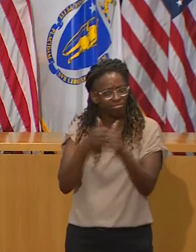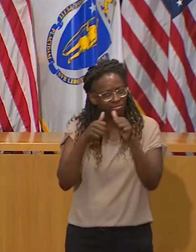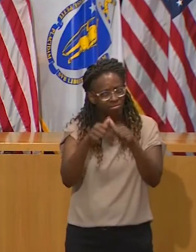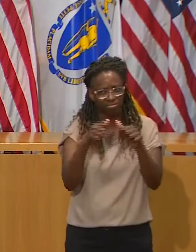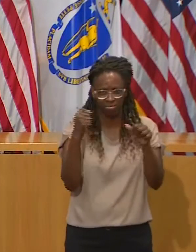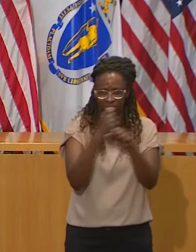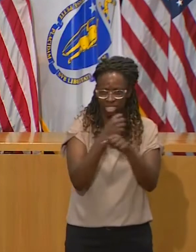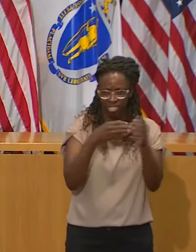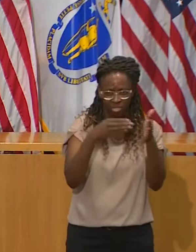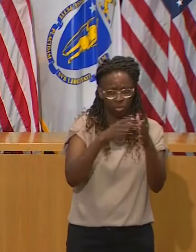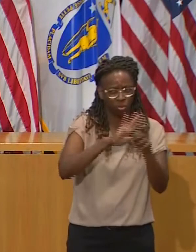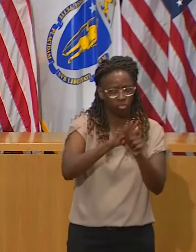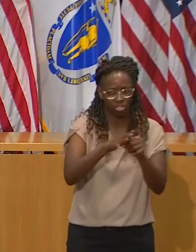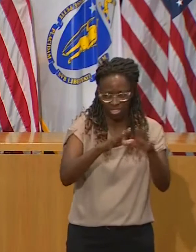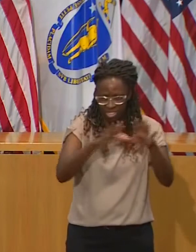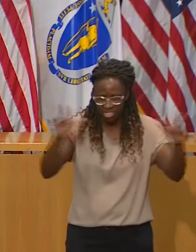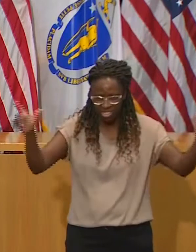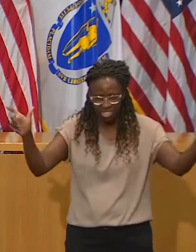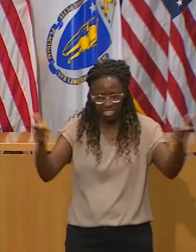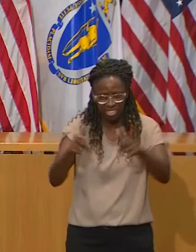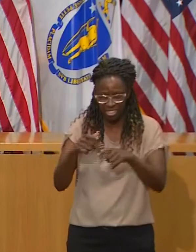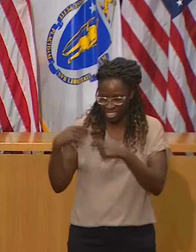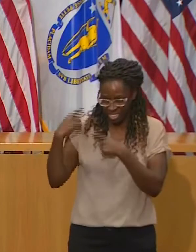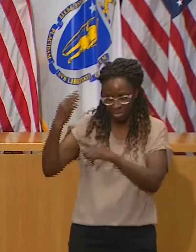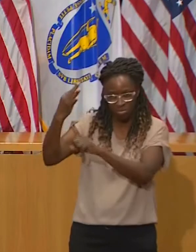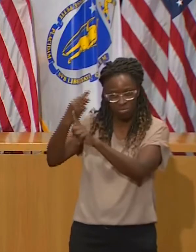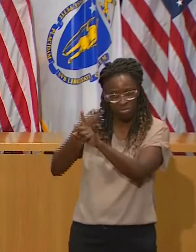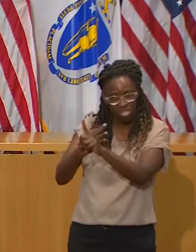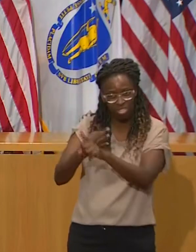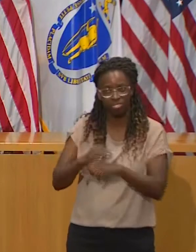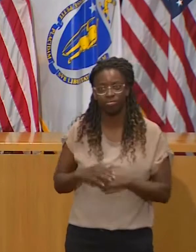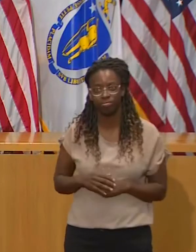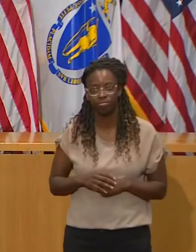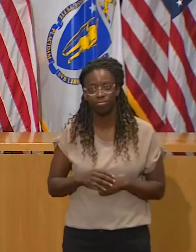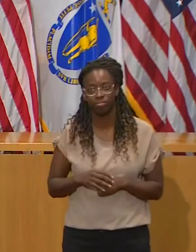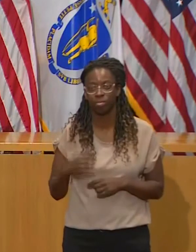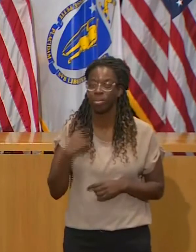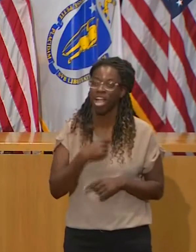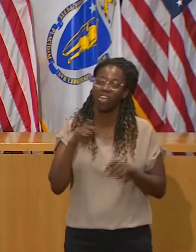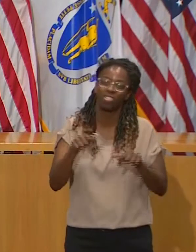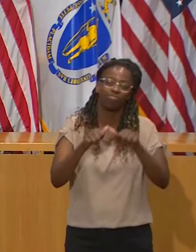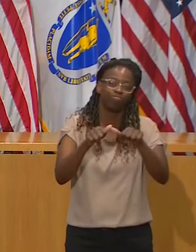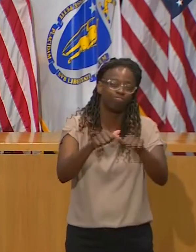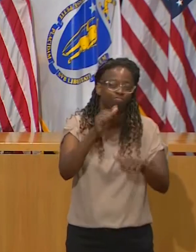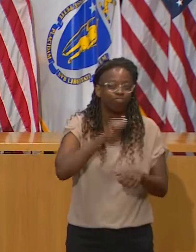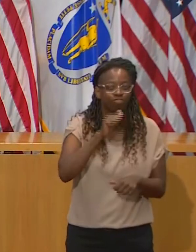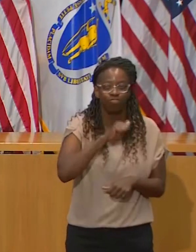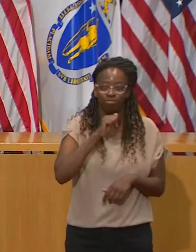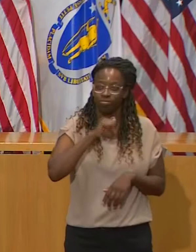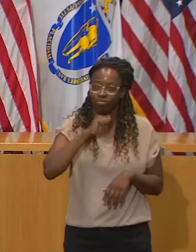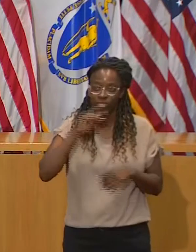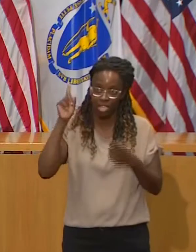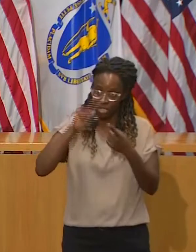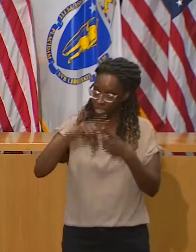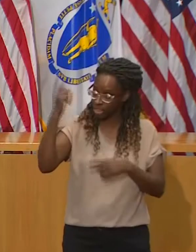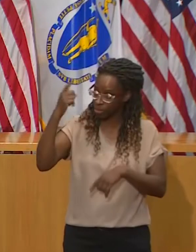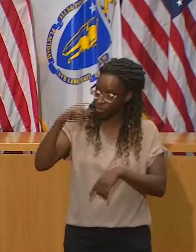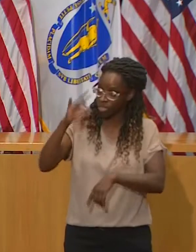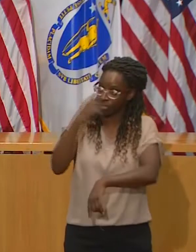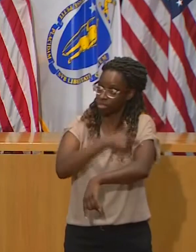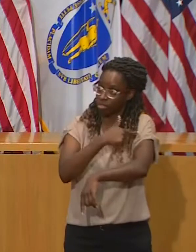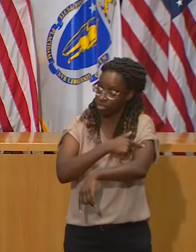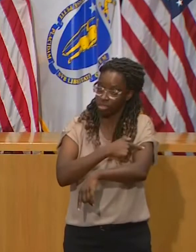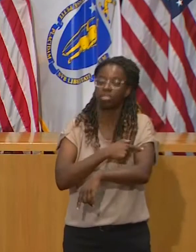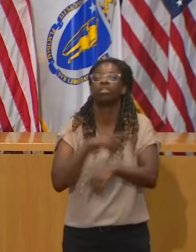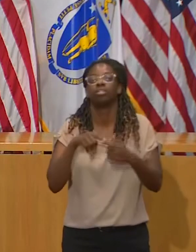fight, as I've said many times, until there's a treatment or a vaccine. While the virus has stayed with us, much has